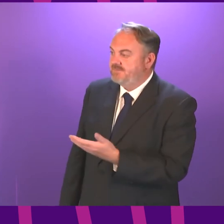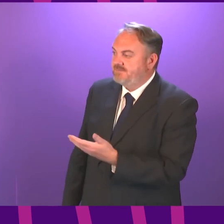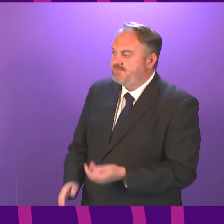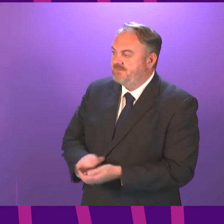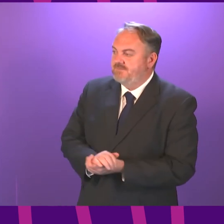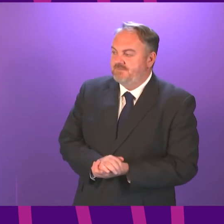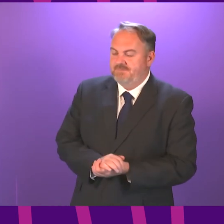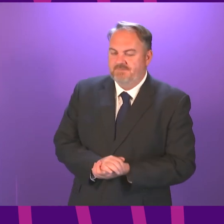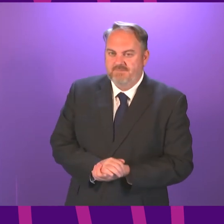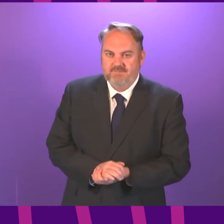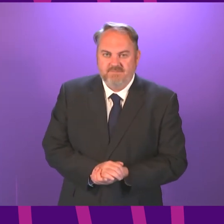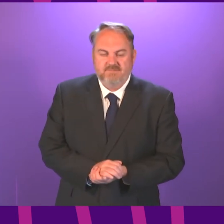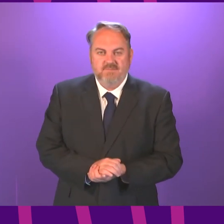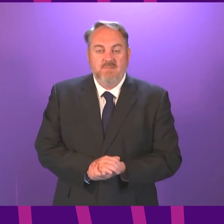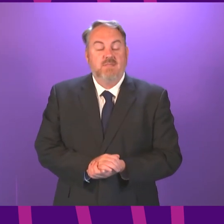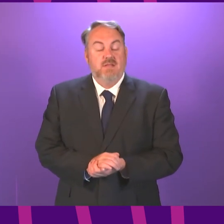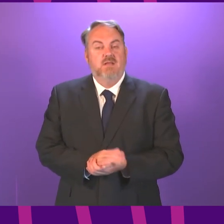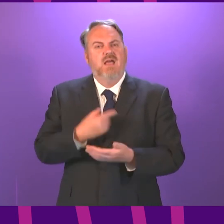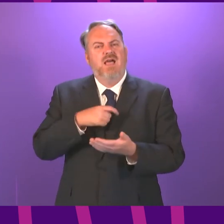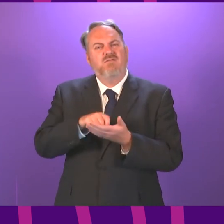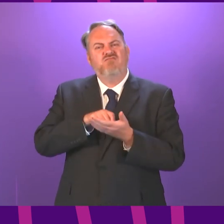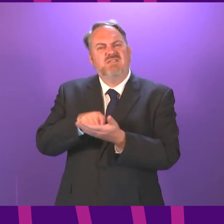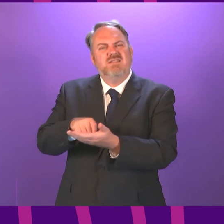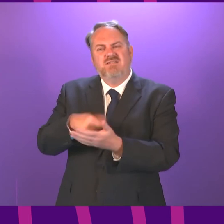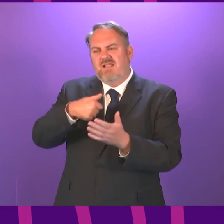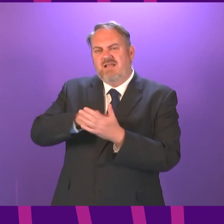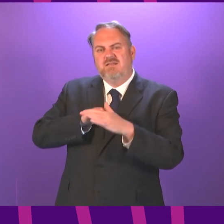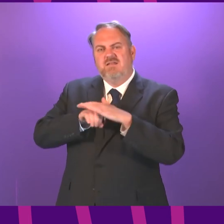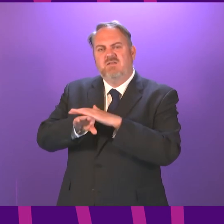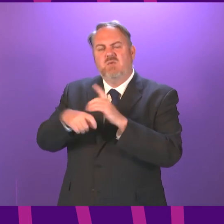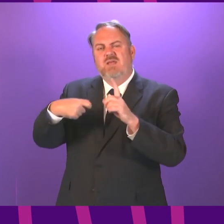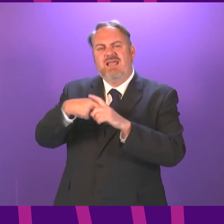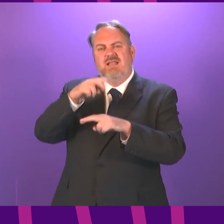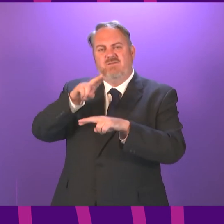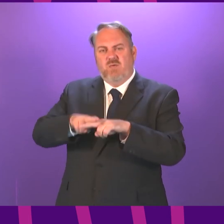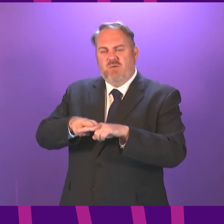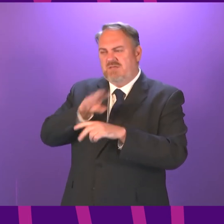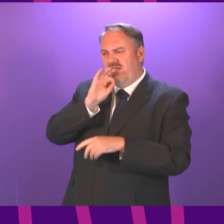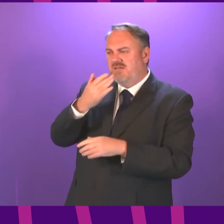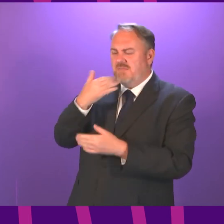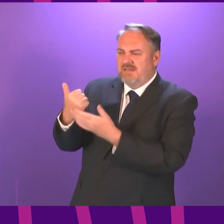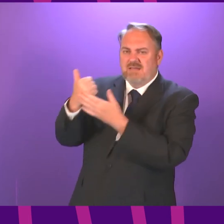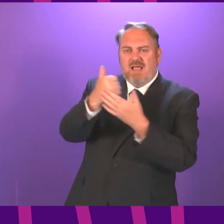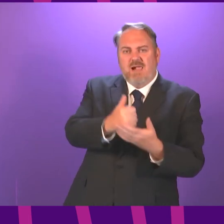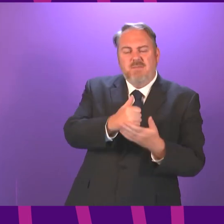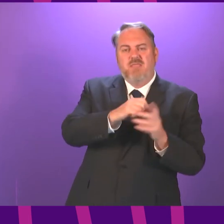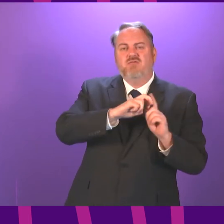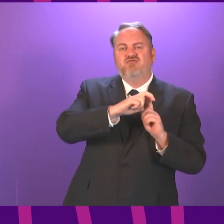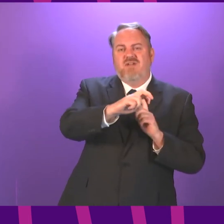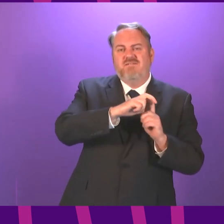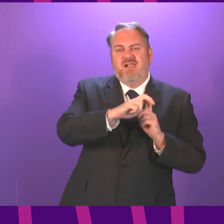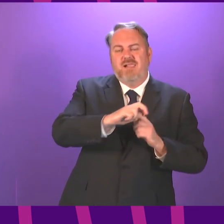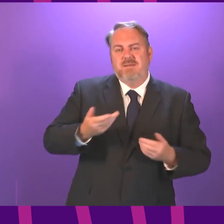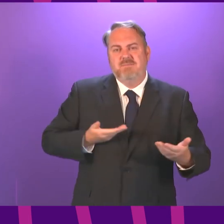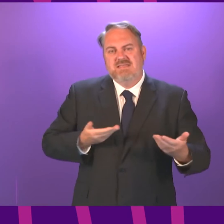thank you presiding officer I've written to Kate Forbes asking for extra help for the travel industry particularly travel agents and I hope the first